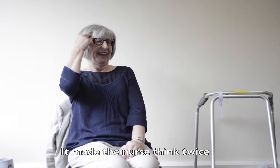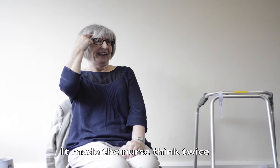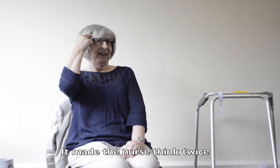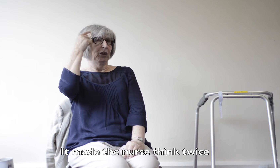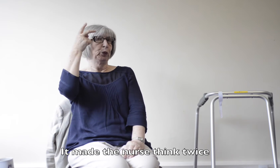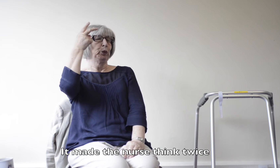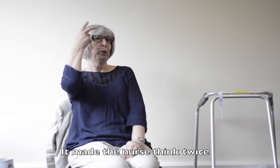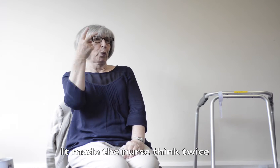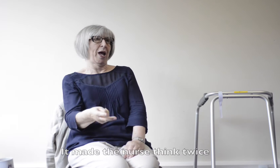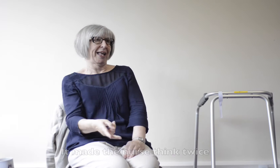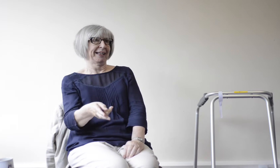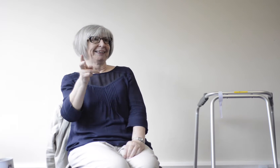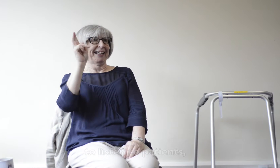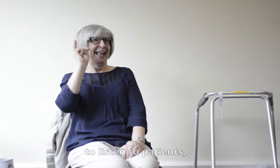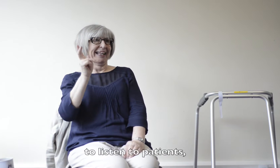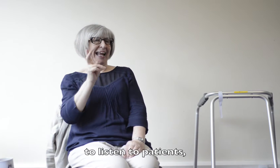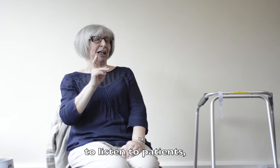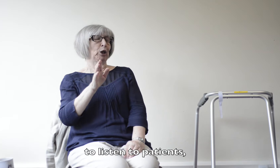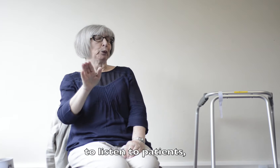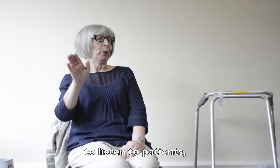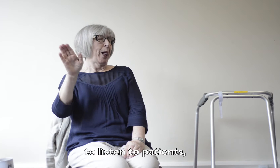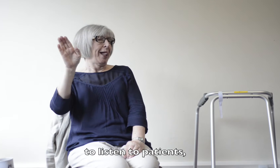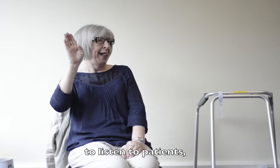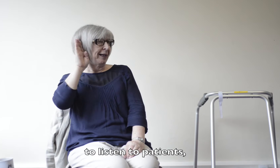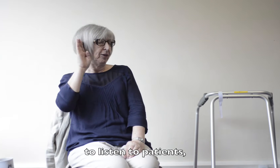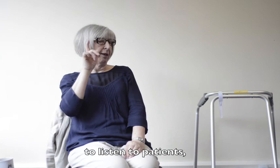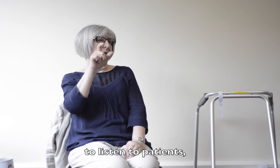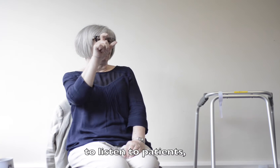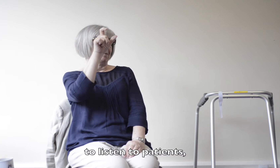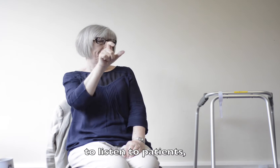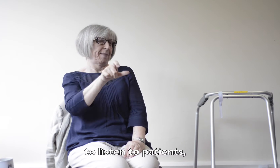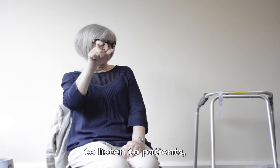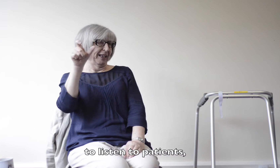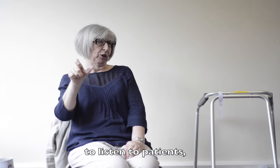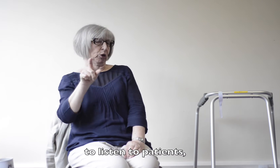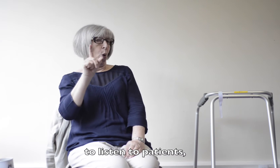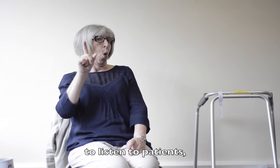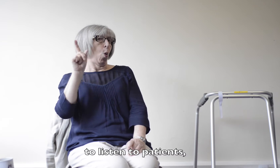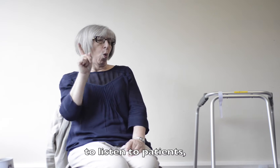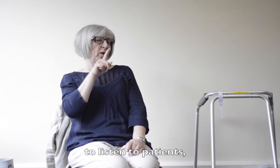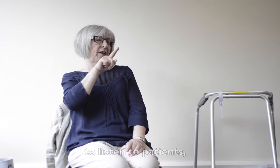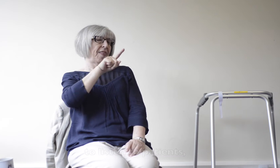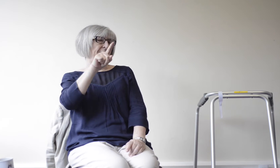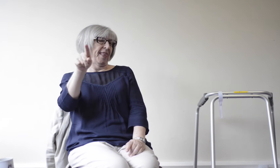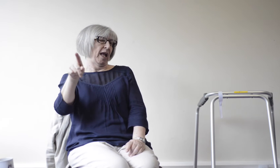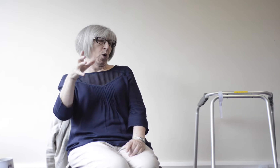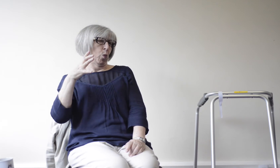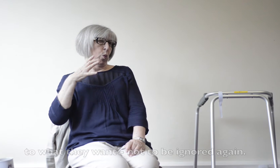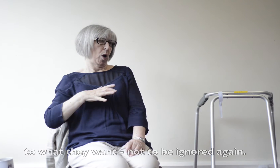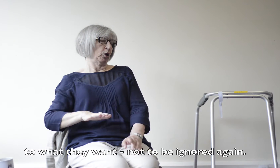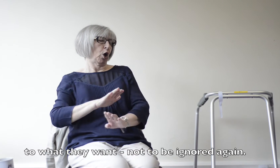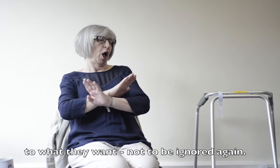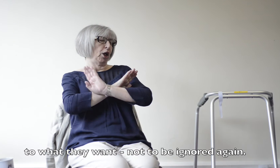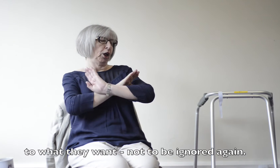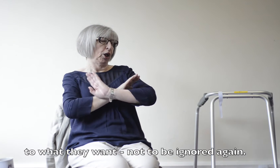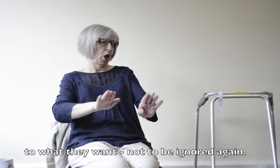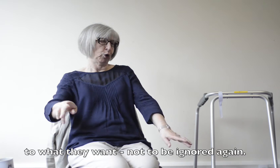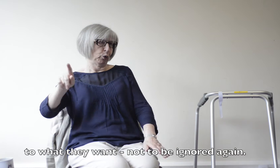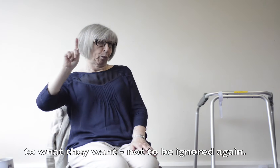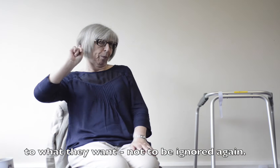It just made the nursing staff there think twice about their patients. Not to ignore